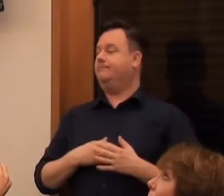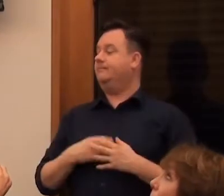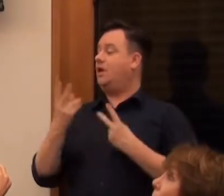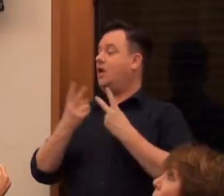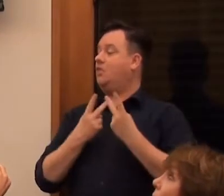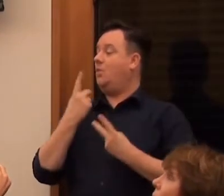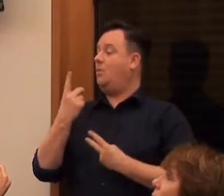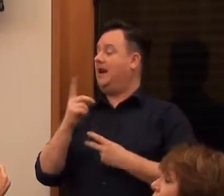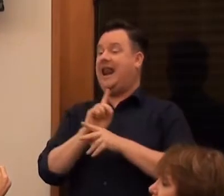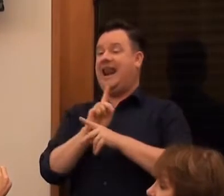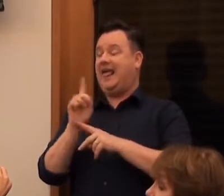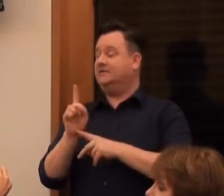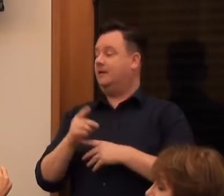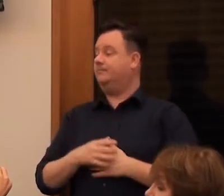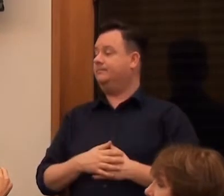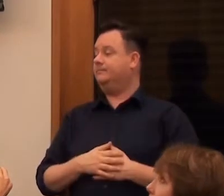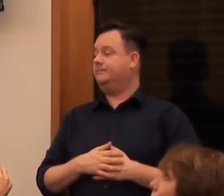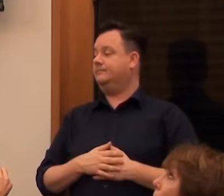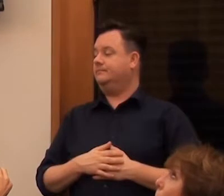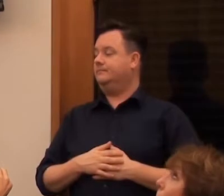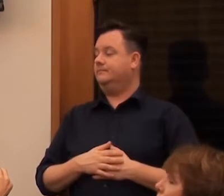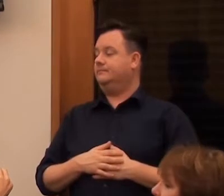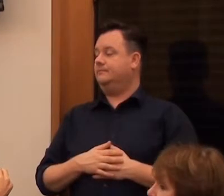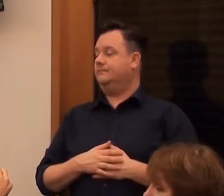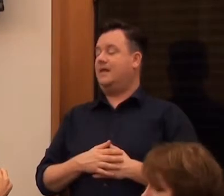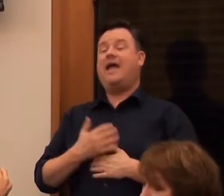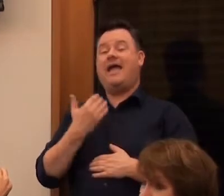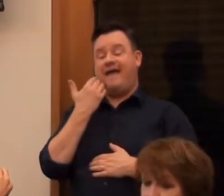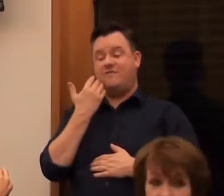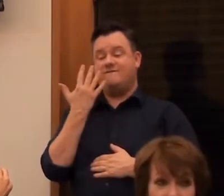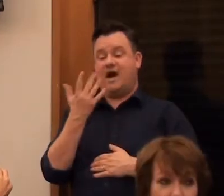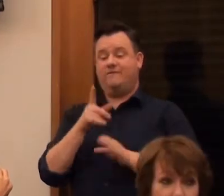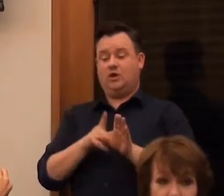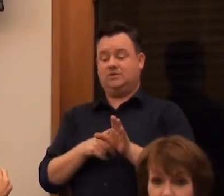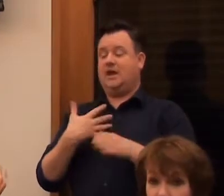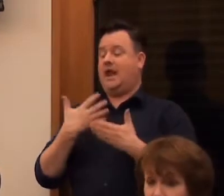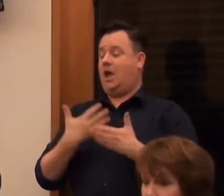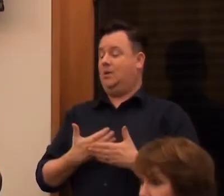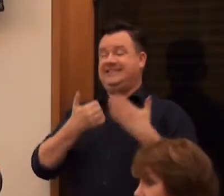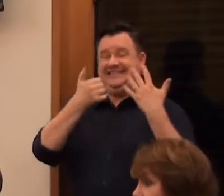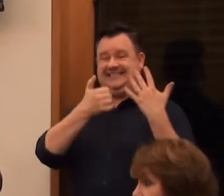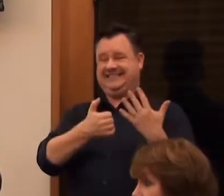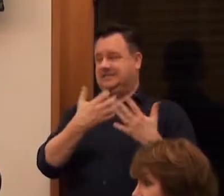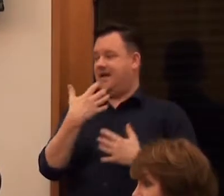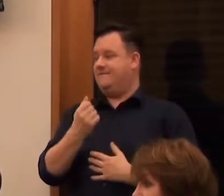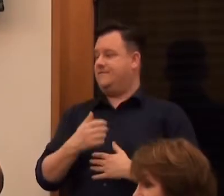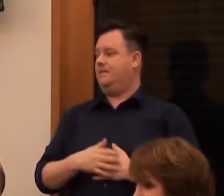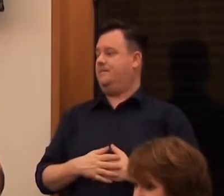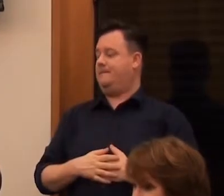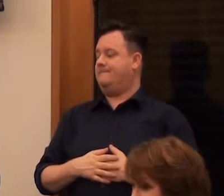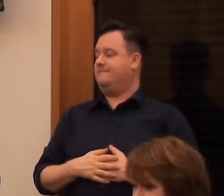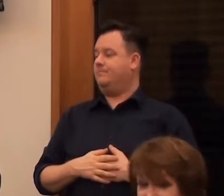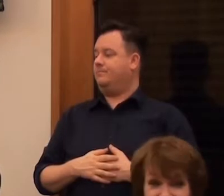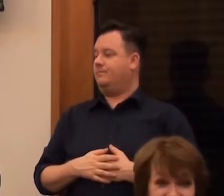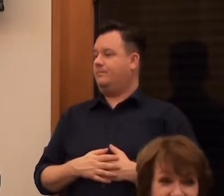my head was later, 2006. Yeah, well, over five years I make one. Right. So there's now six of them. Right. And